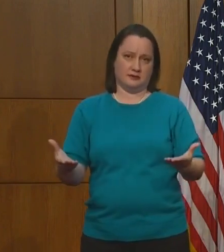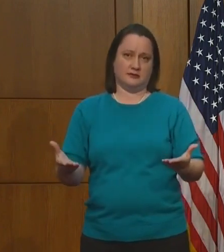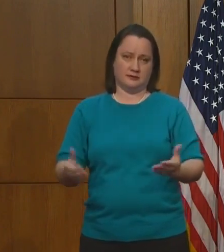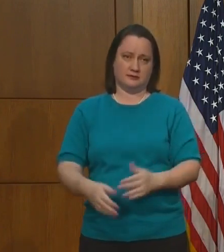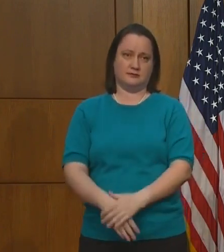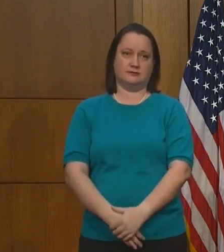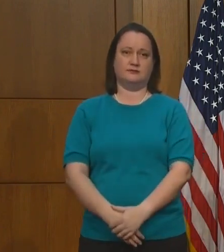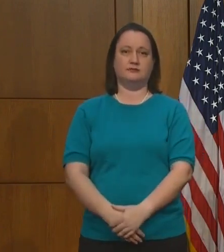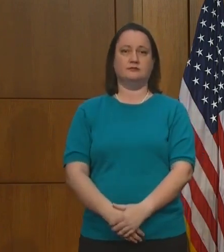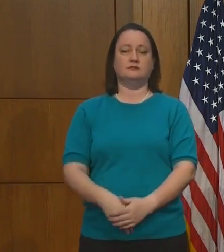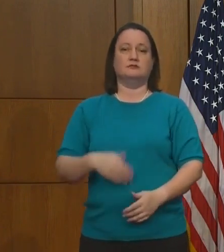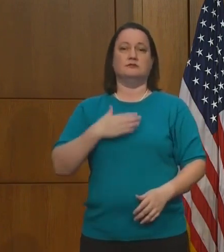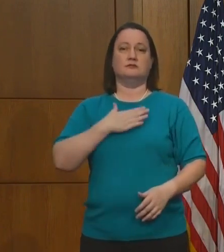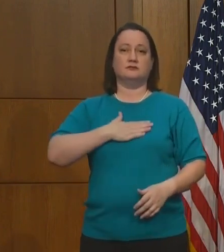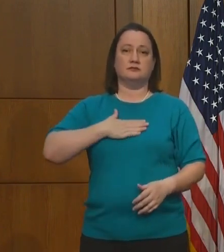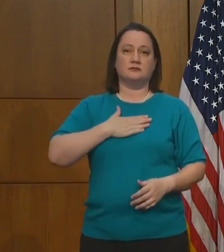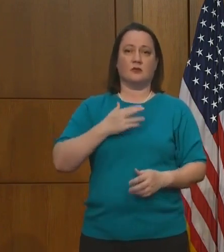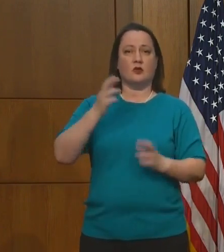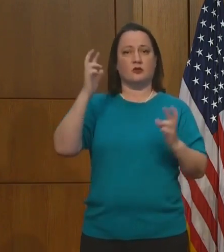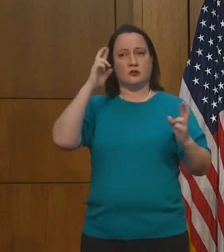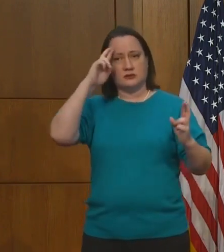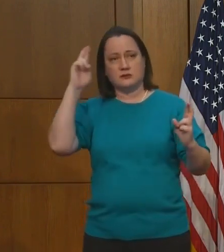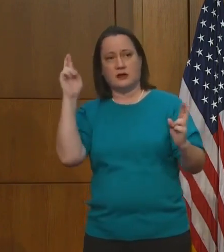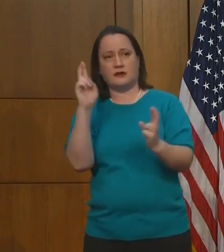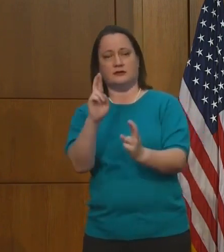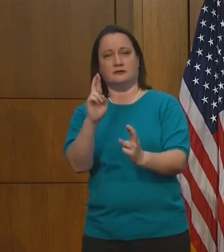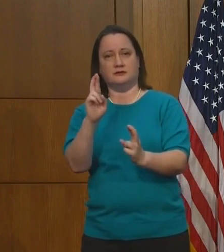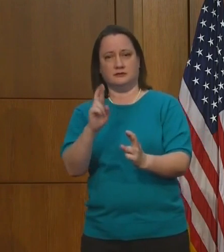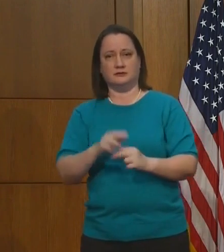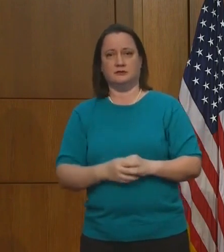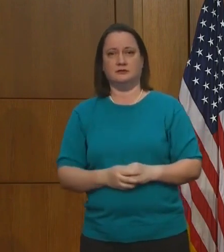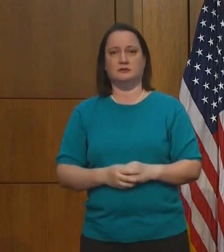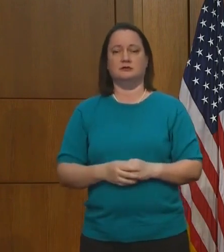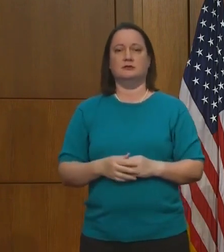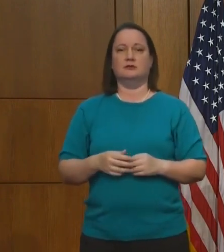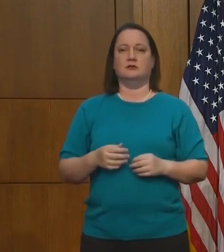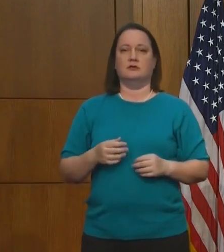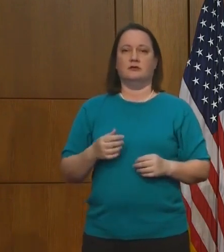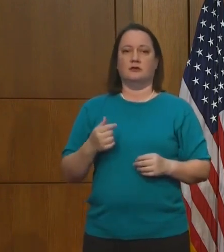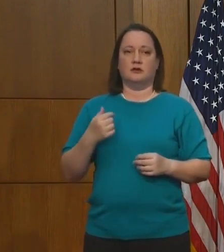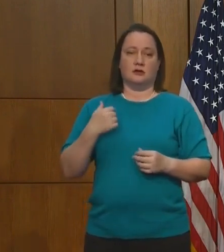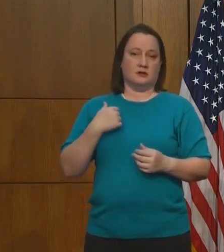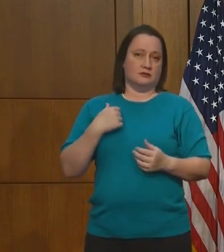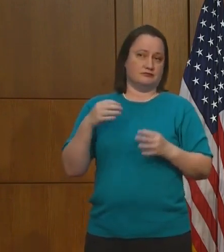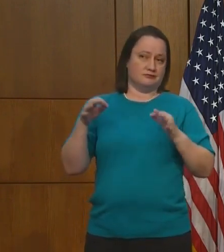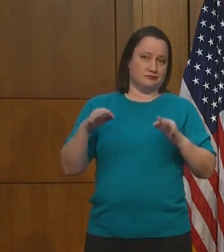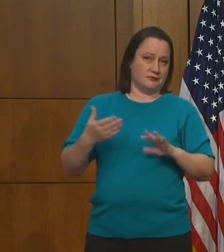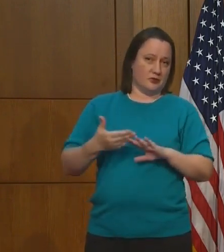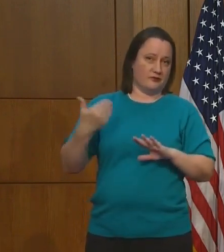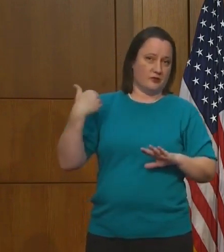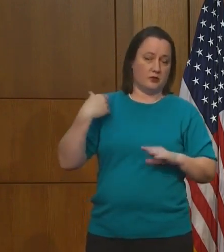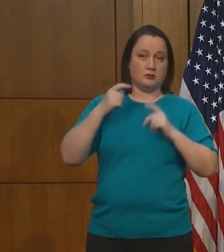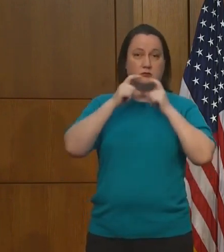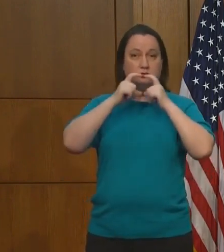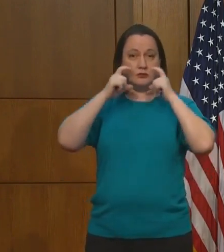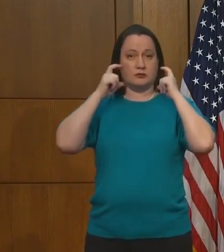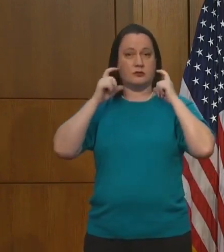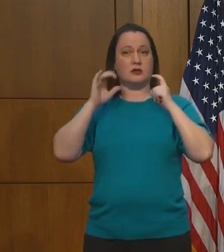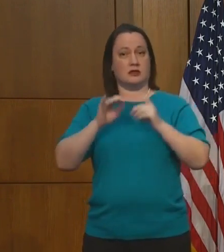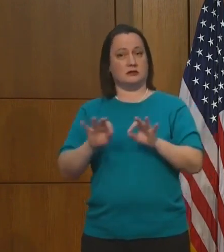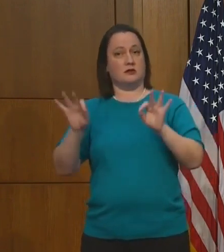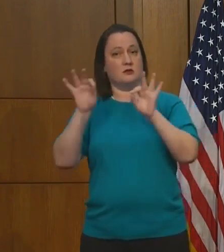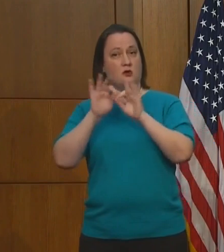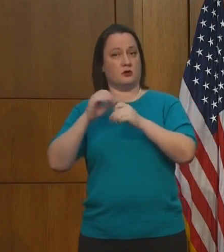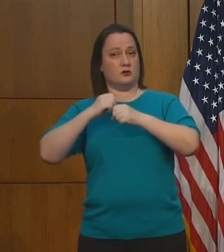asking people to respect one another. As I said, wearing face coverings is an important step to